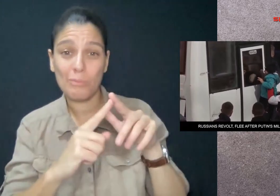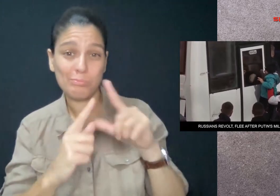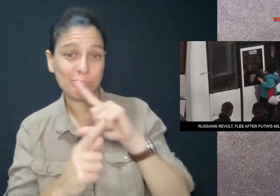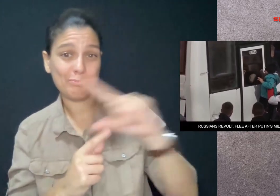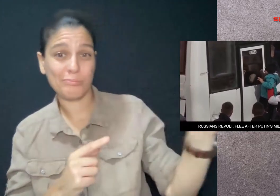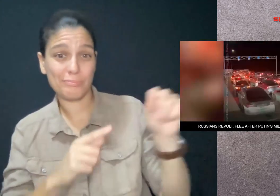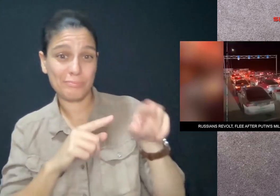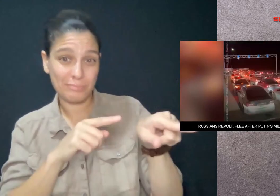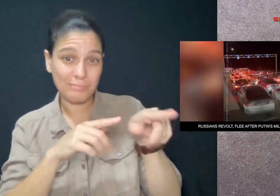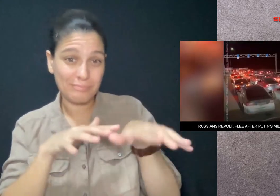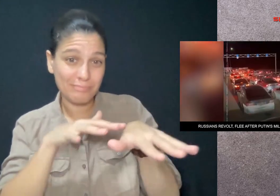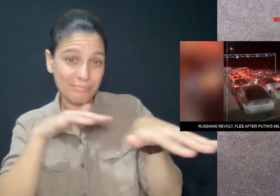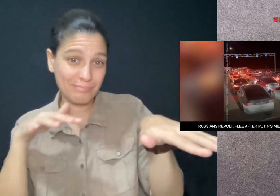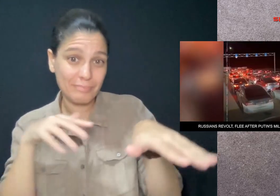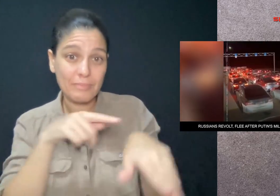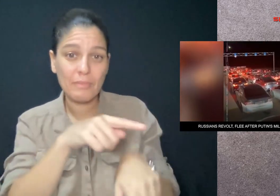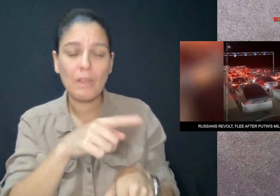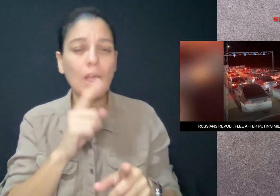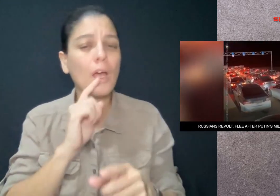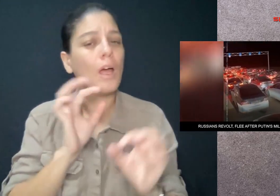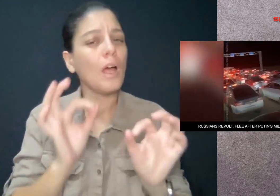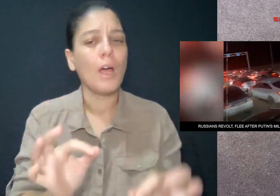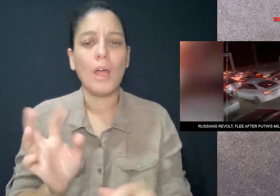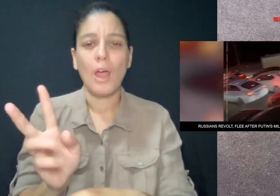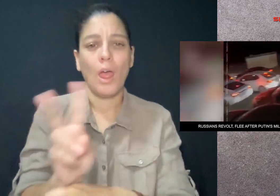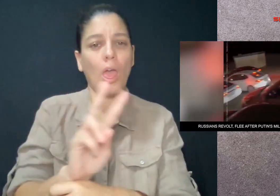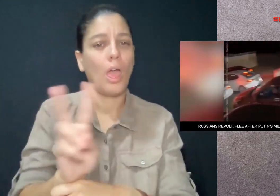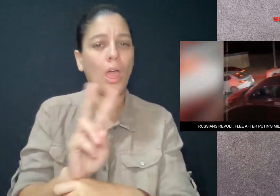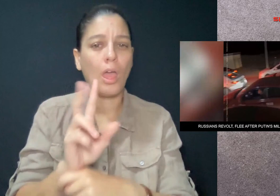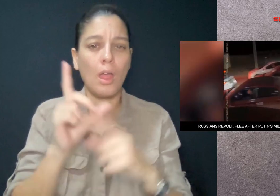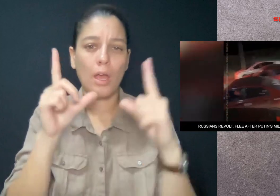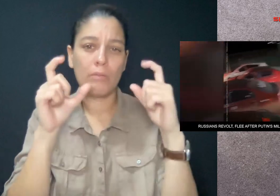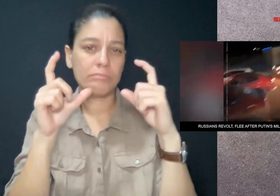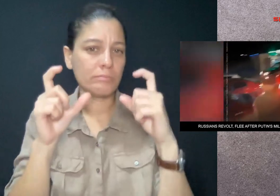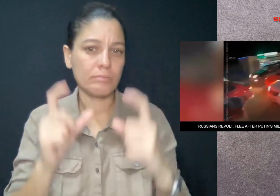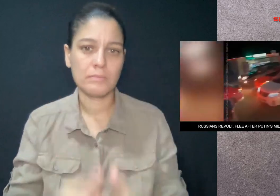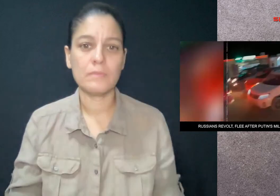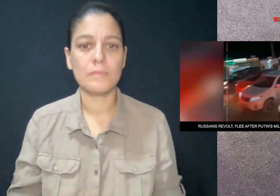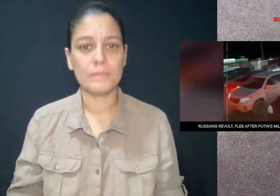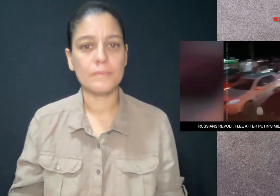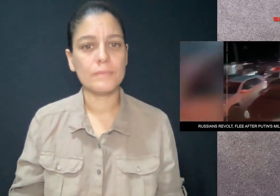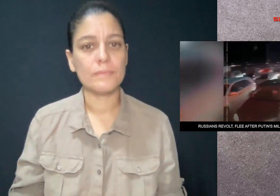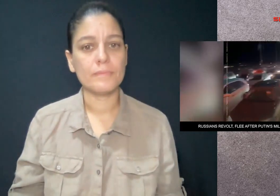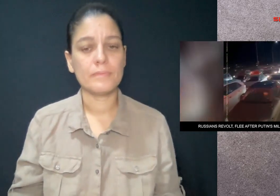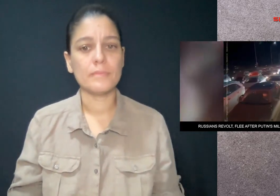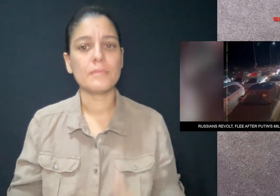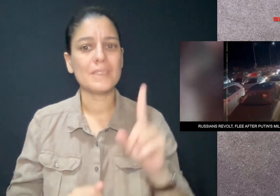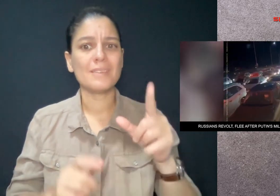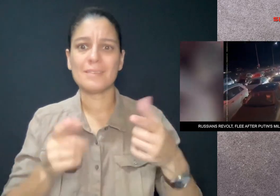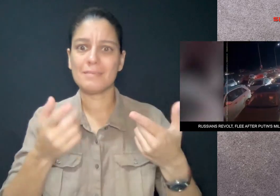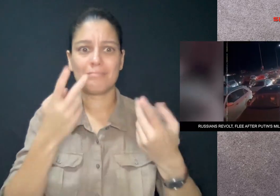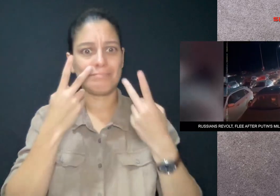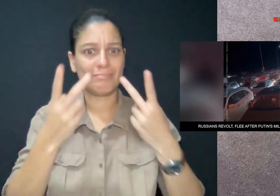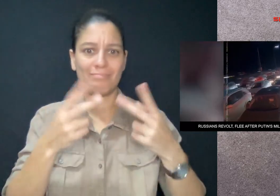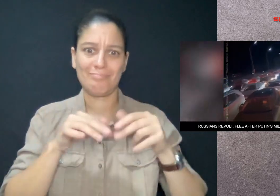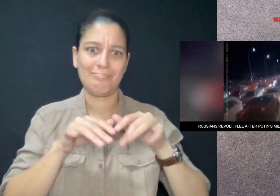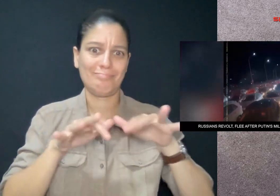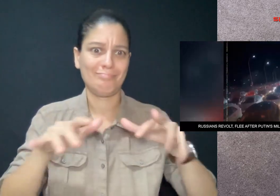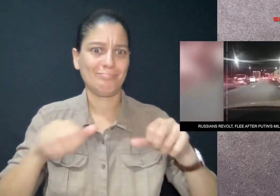Kremlin officials say the images of people fleeing the country are fake news. But the mobilization is taking